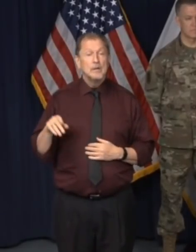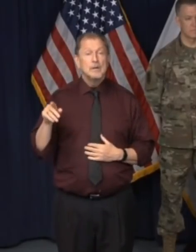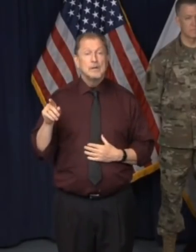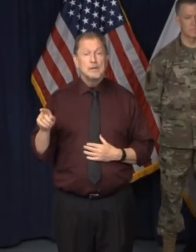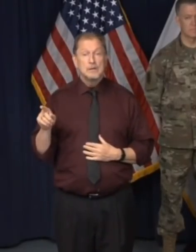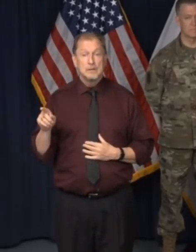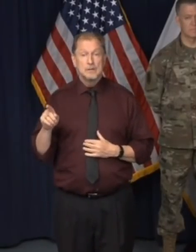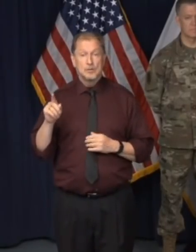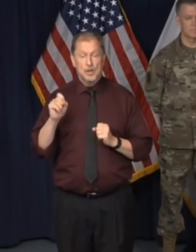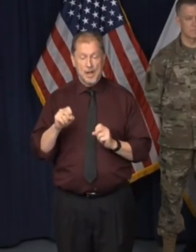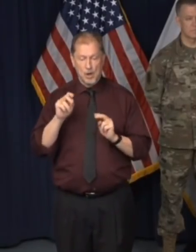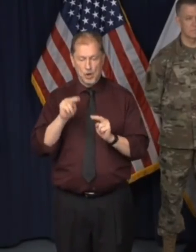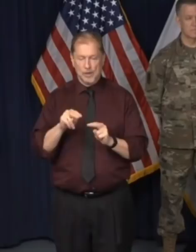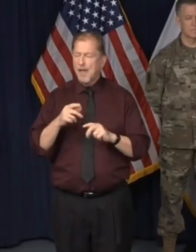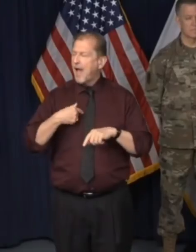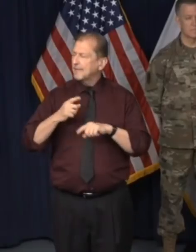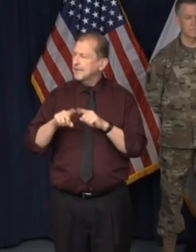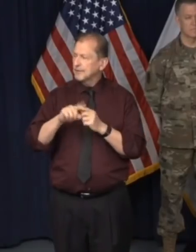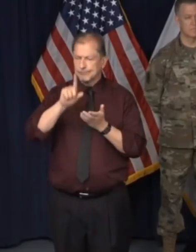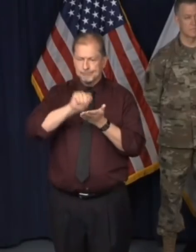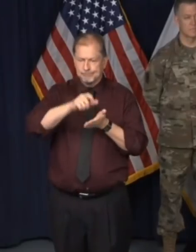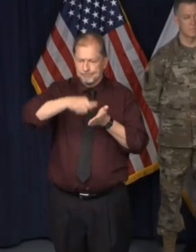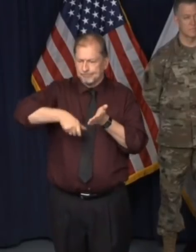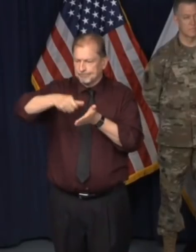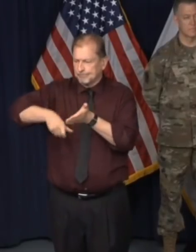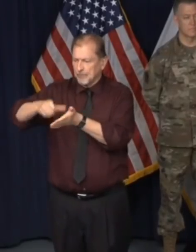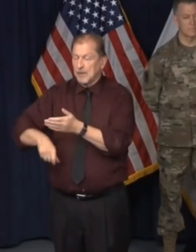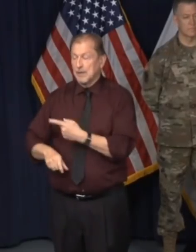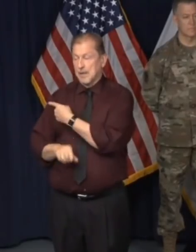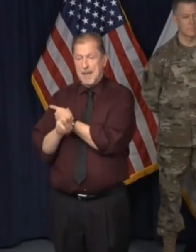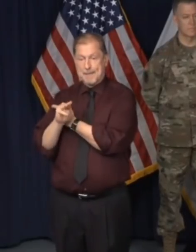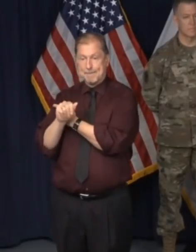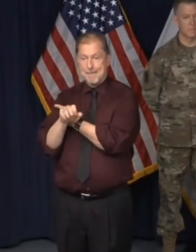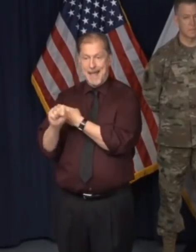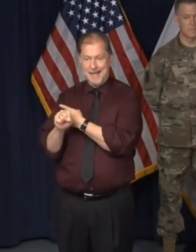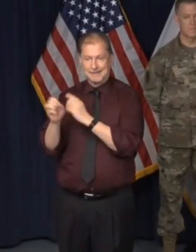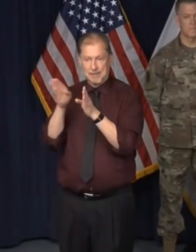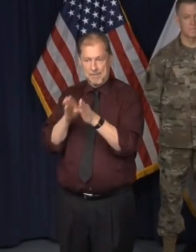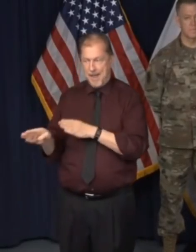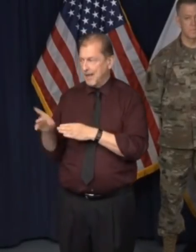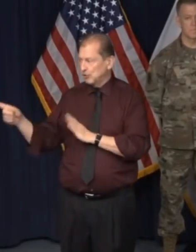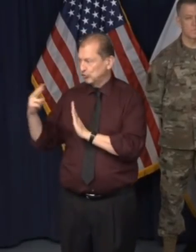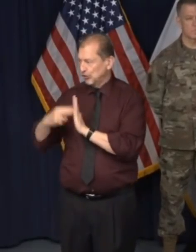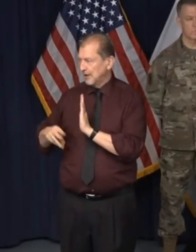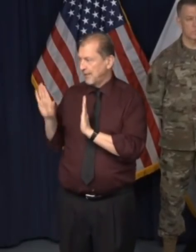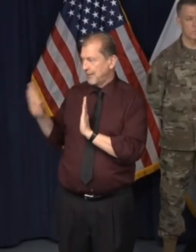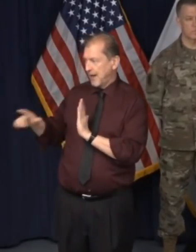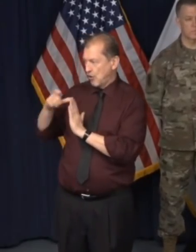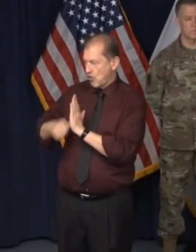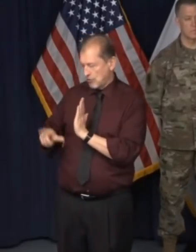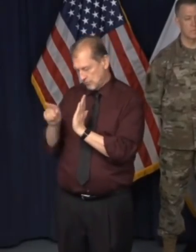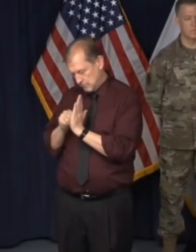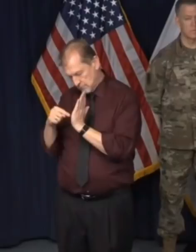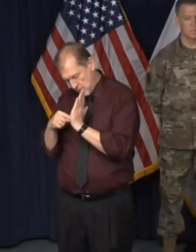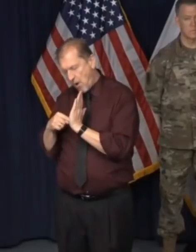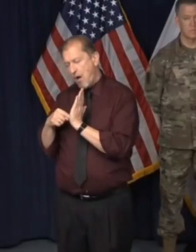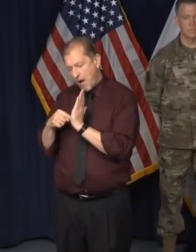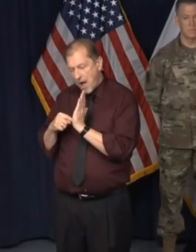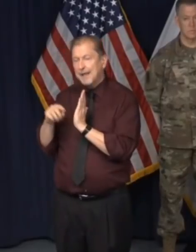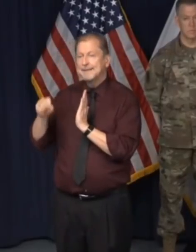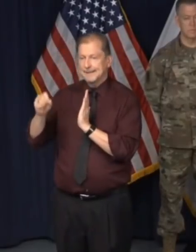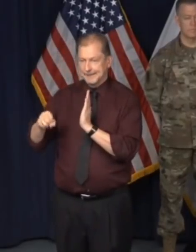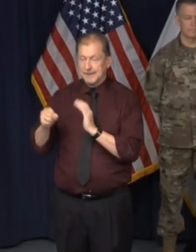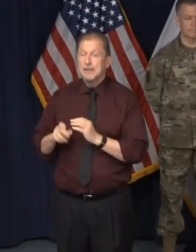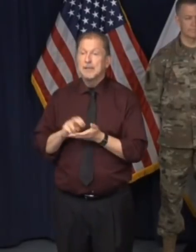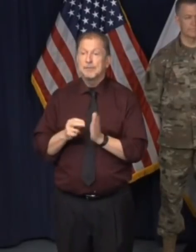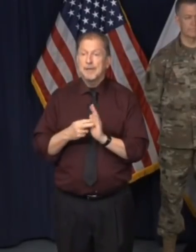the, uh, articles that have been written about the Massachusetts Collaborative. That'll give you a sense of what this looks like, but yes, it involves hiring